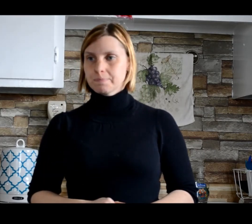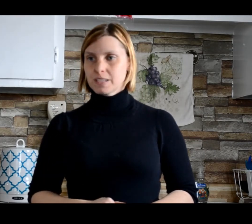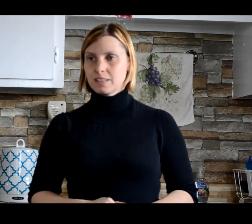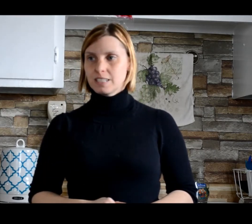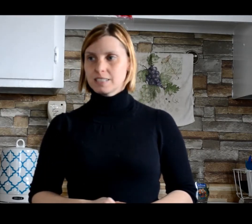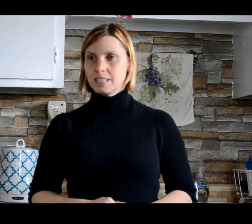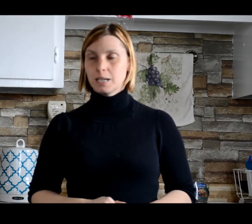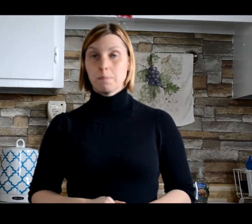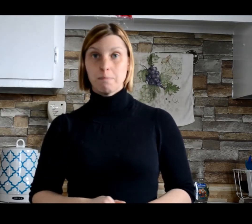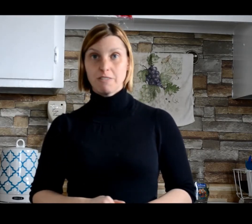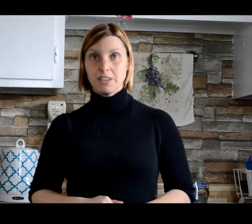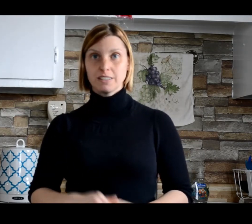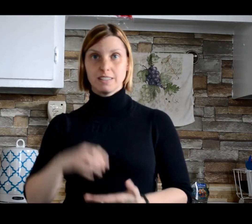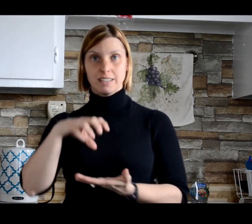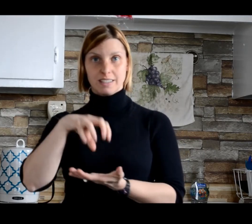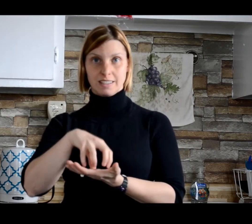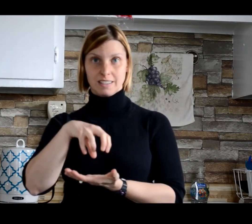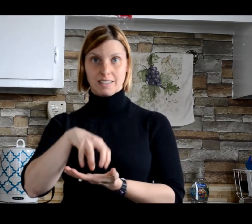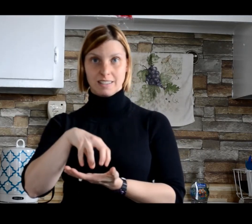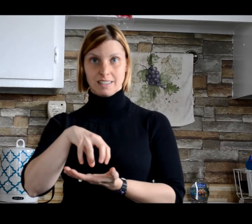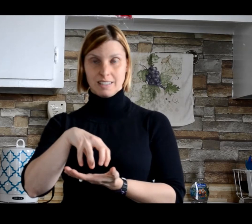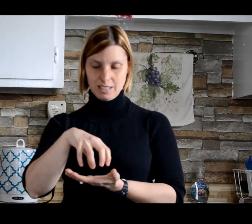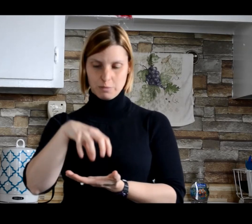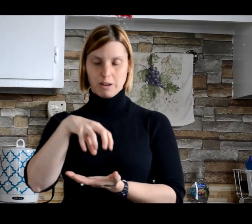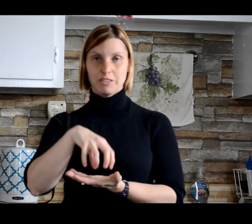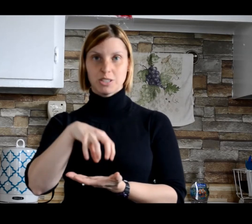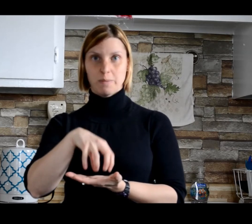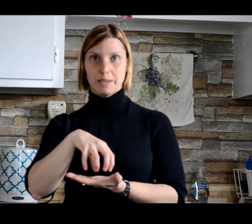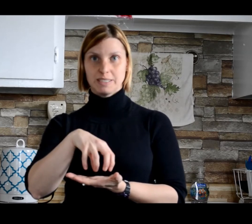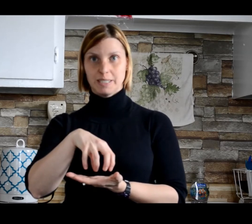Let's see. Muffin, like a muffin top in a tin.